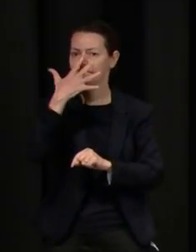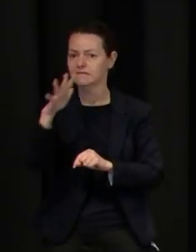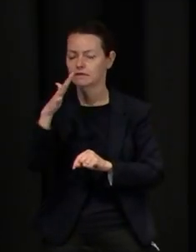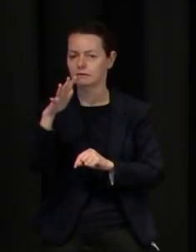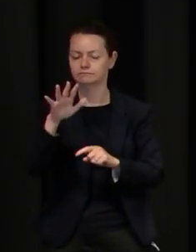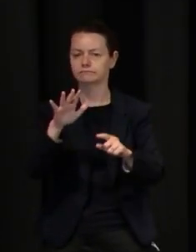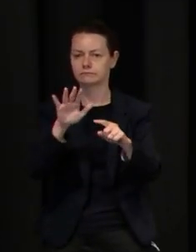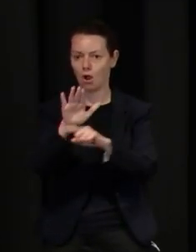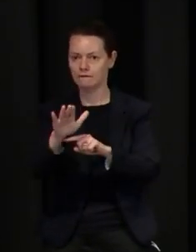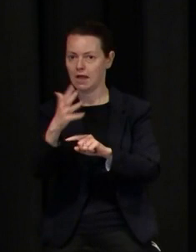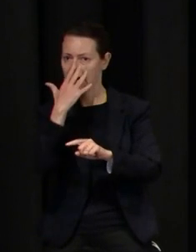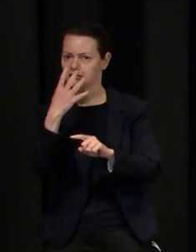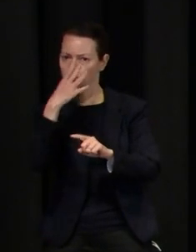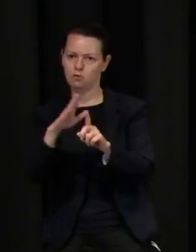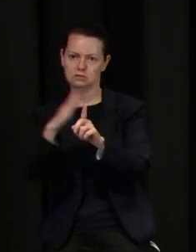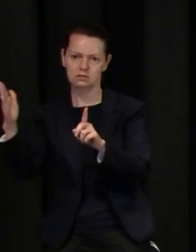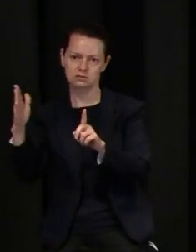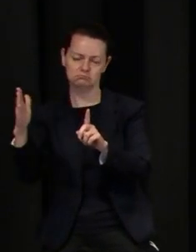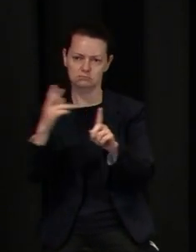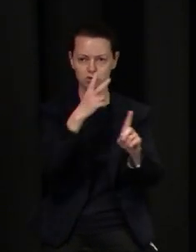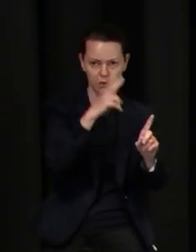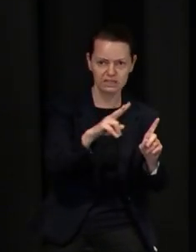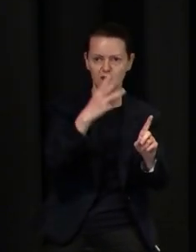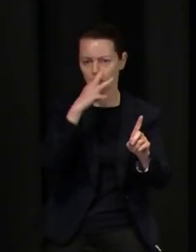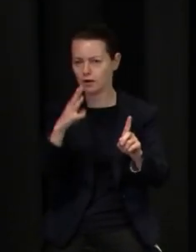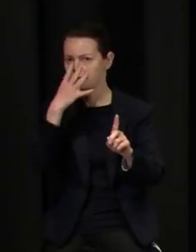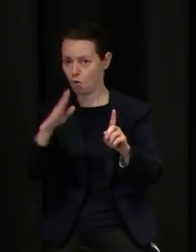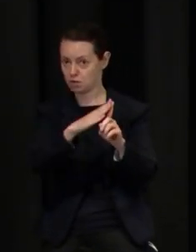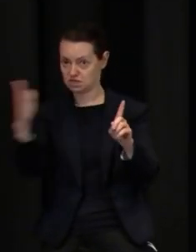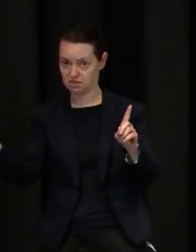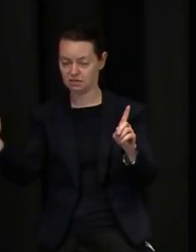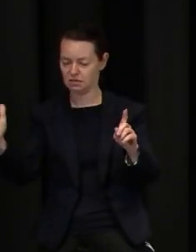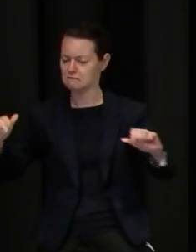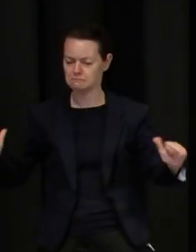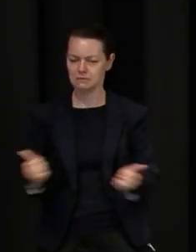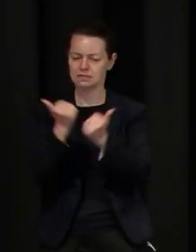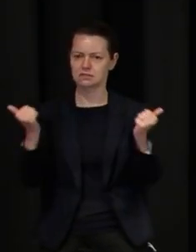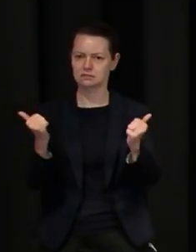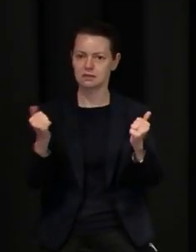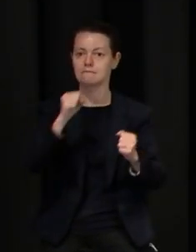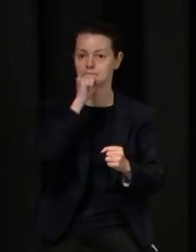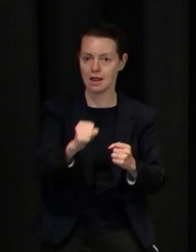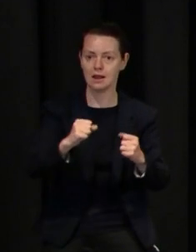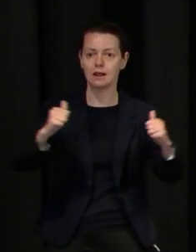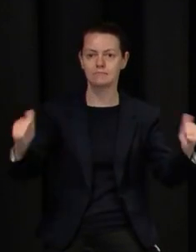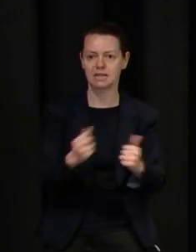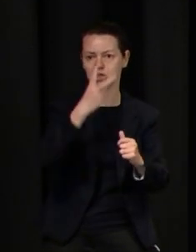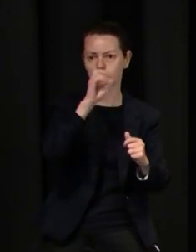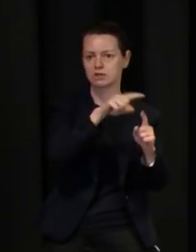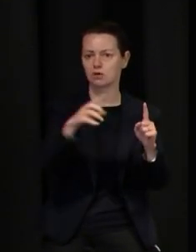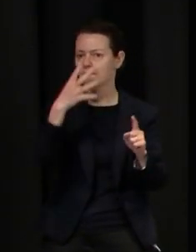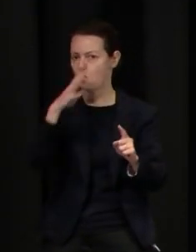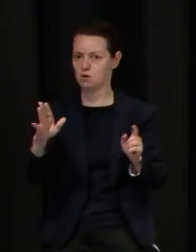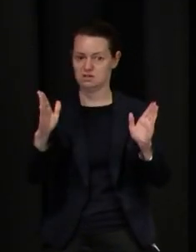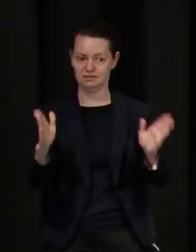56% of the cases today are in their 20s, 30s and 40s. Again, disproportionately high to where we've been before.